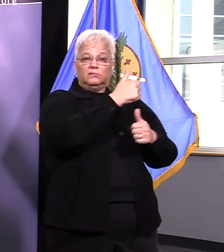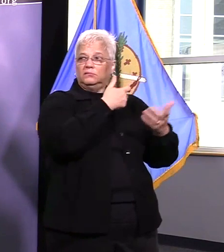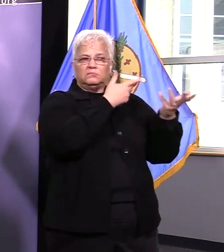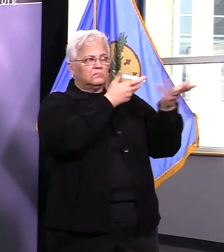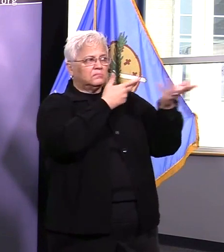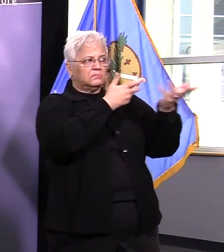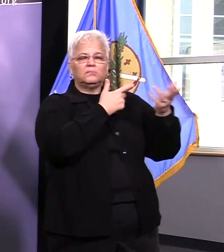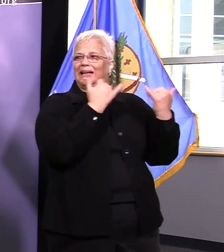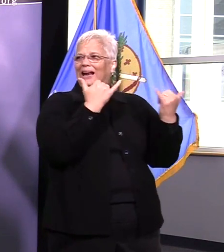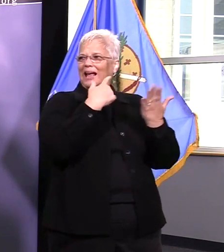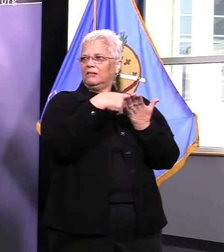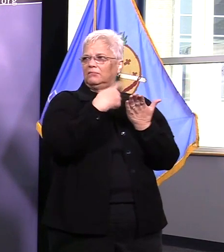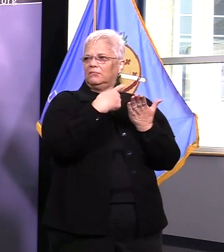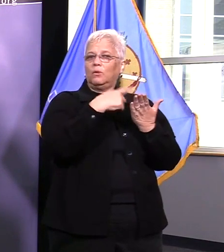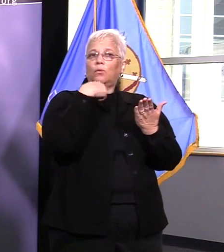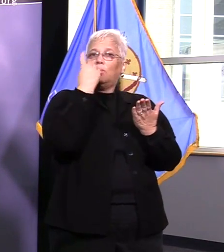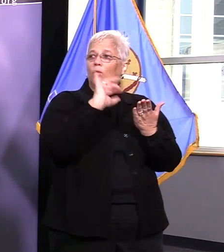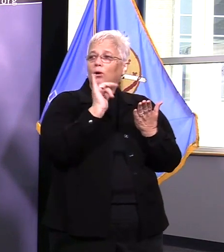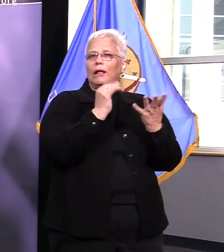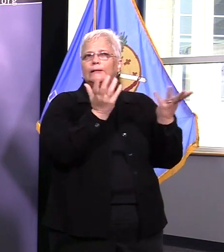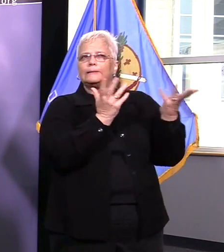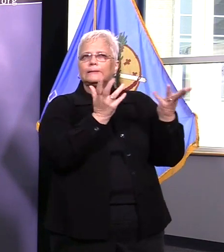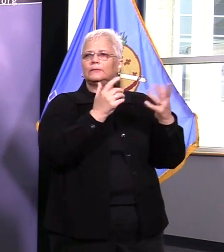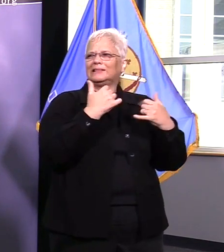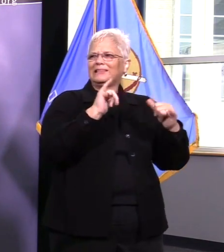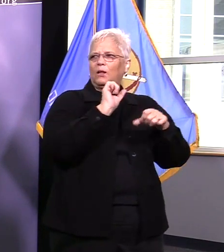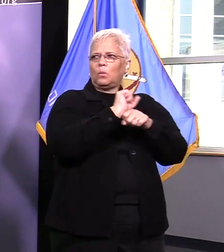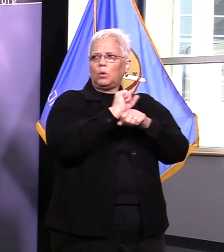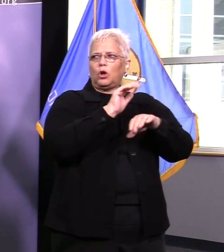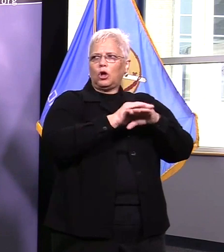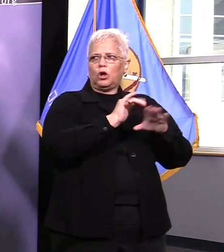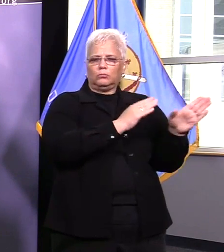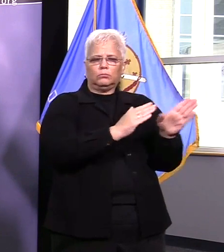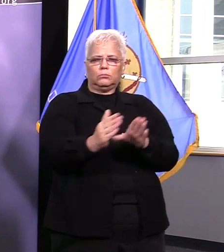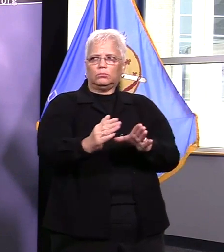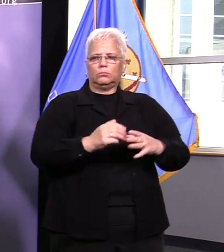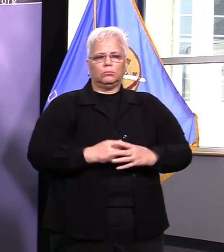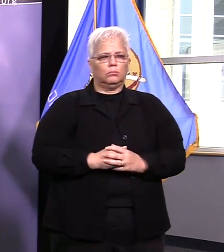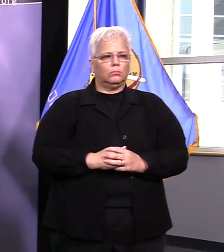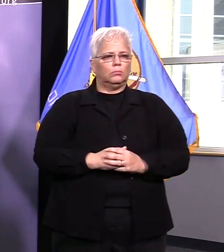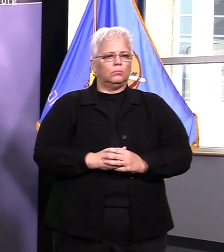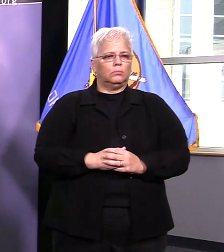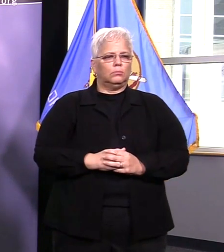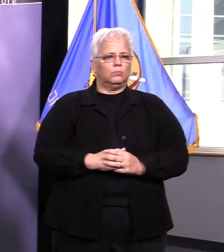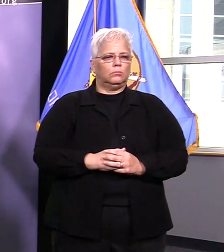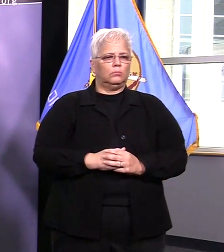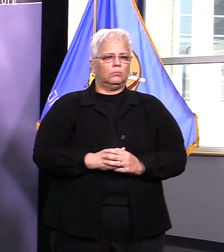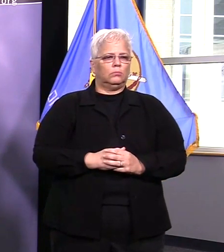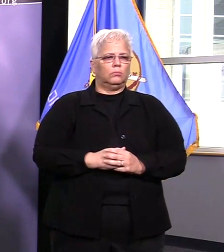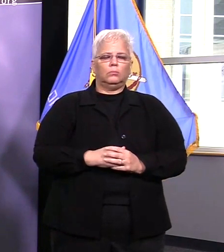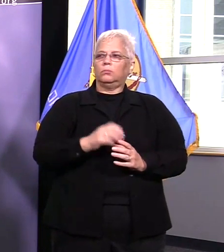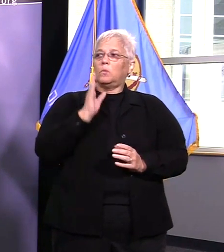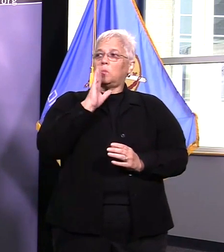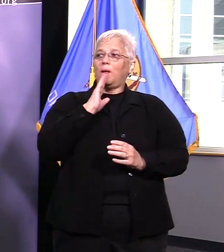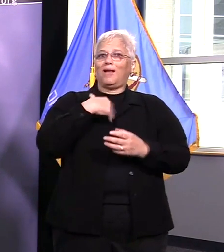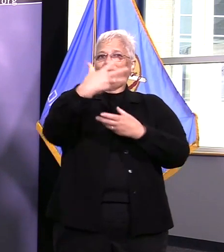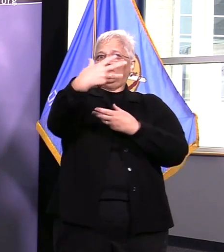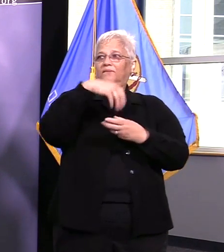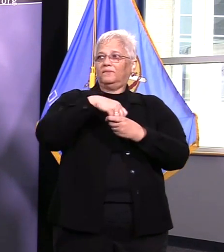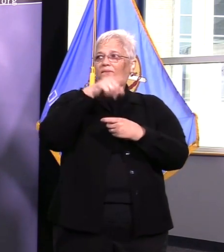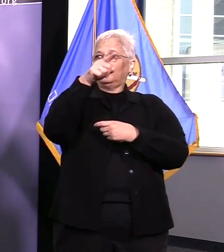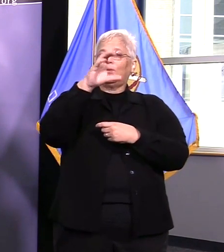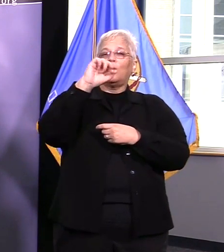out we've been doing site surveys at various locations around town trying to determine ideal locations we've also been in communication